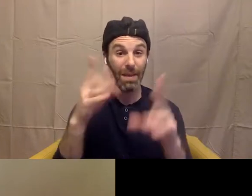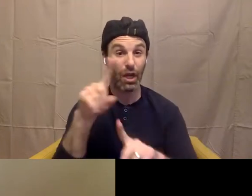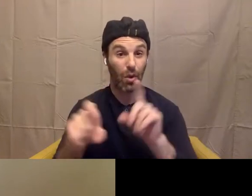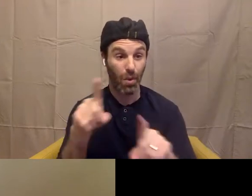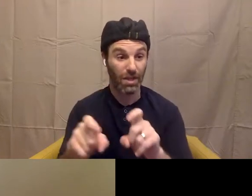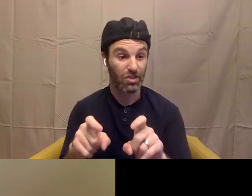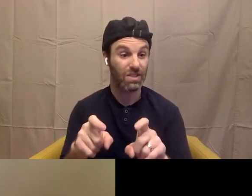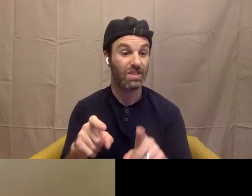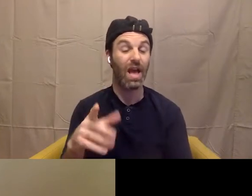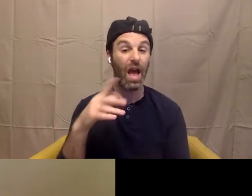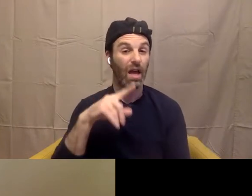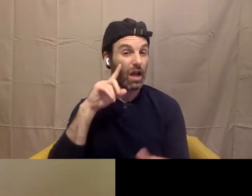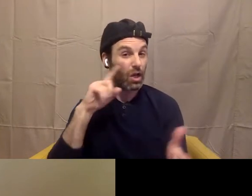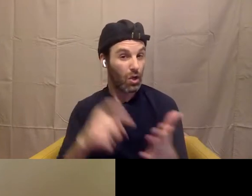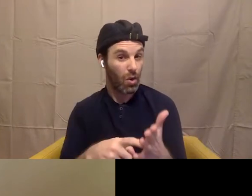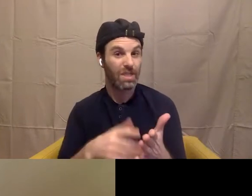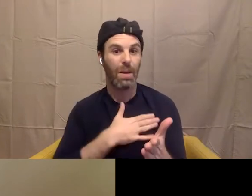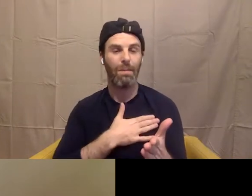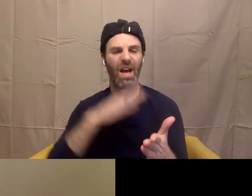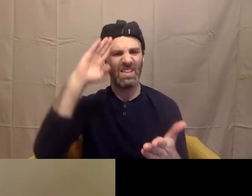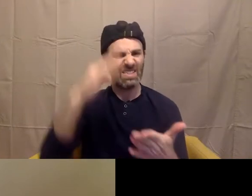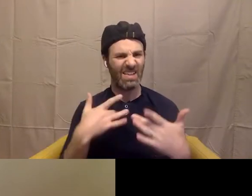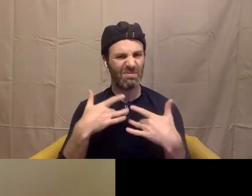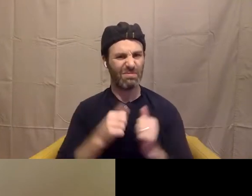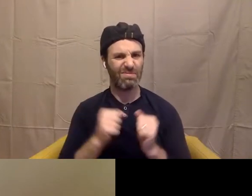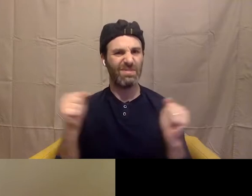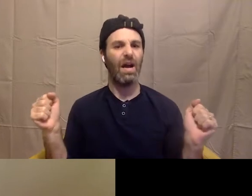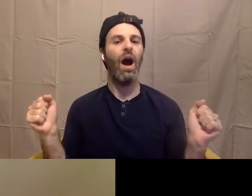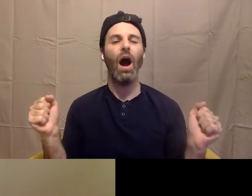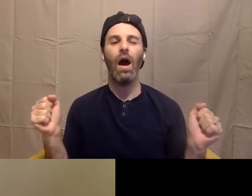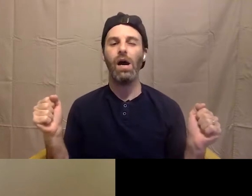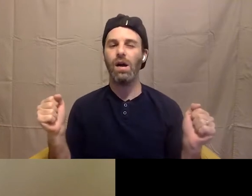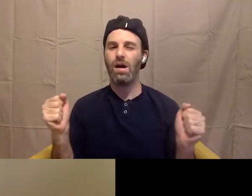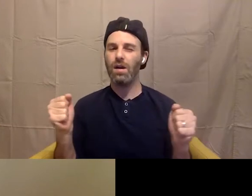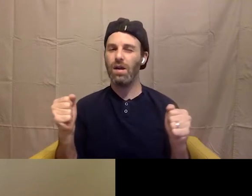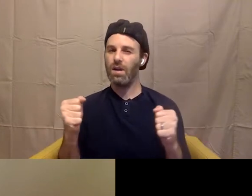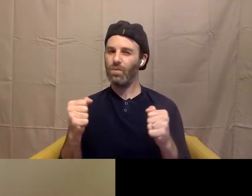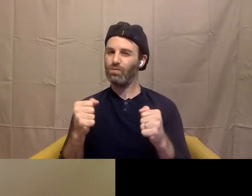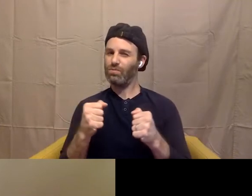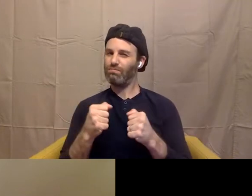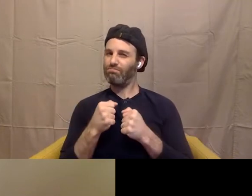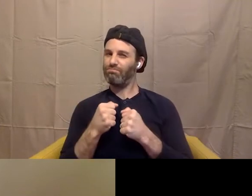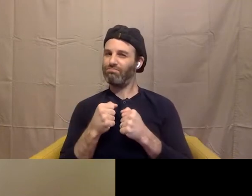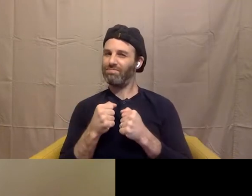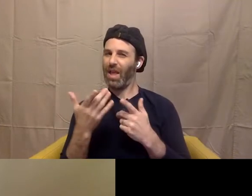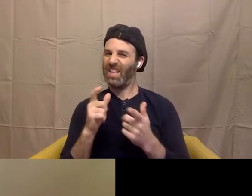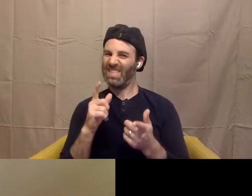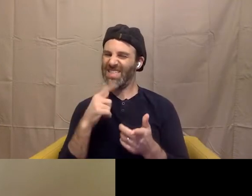really naturally open to being more closed off and wanting to change the subject. And so in that